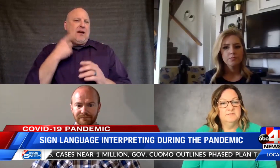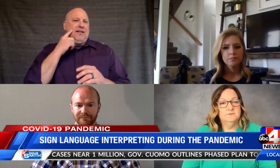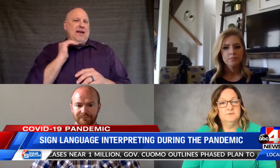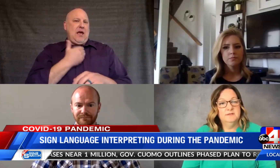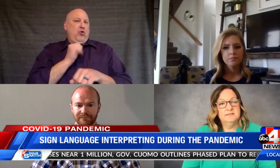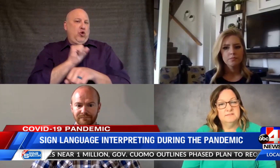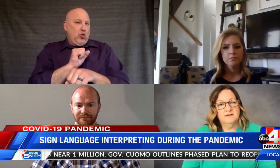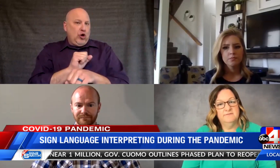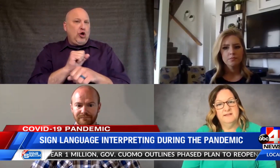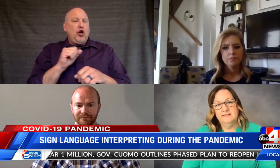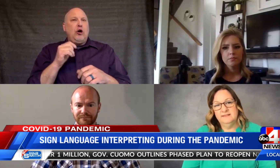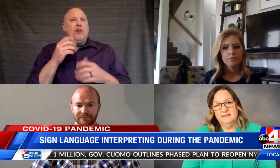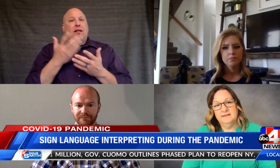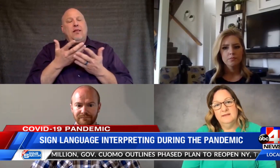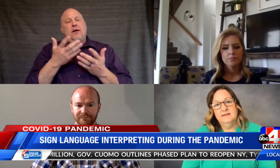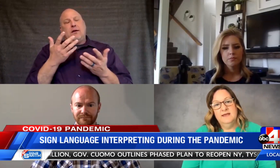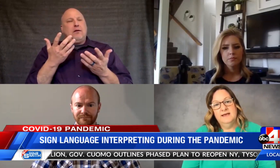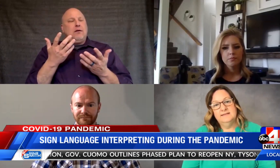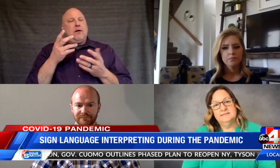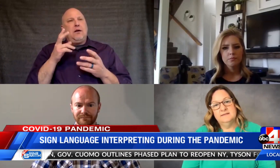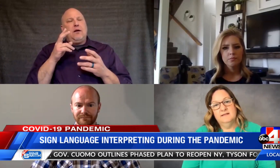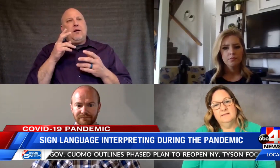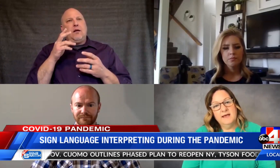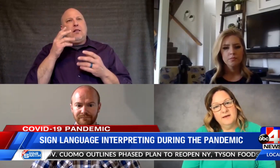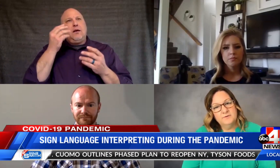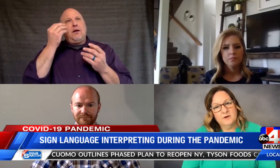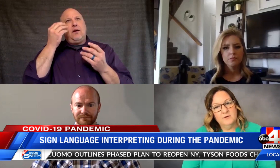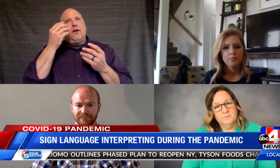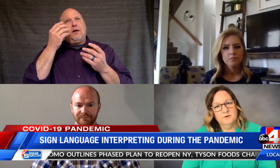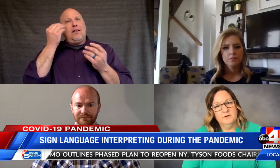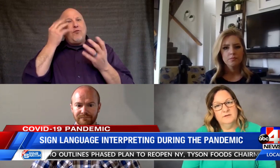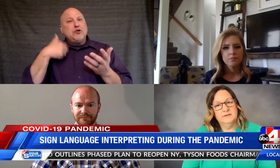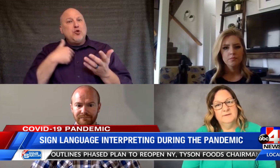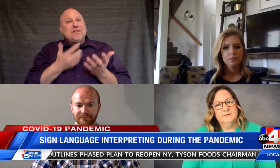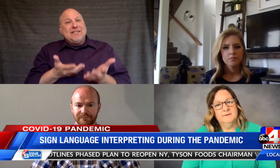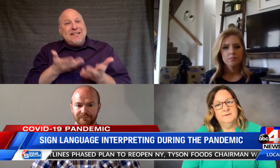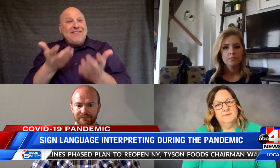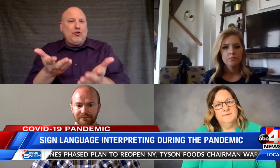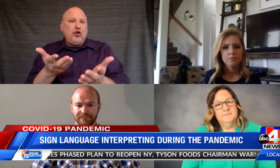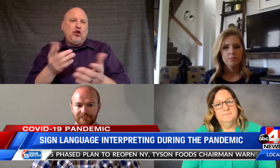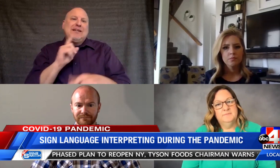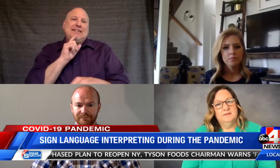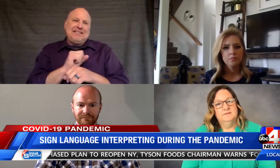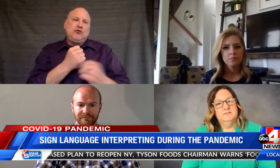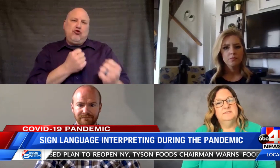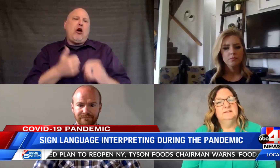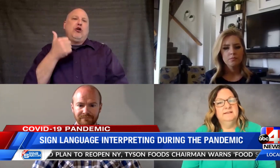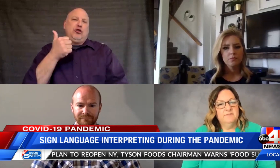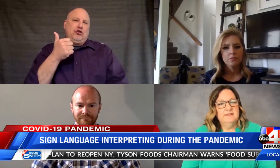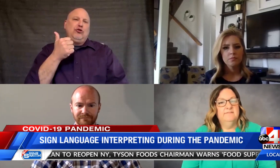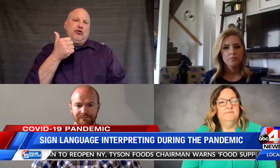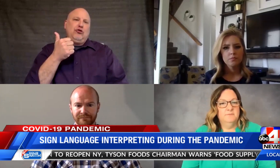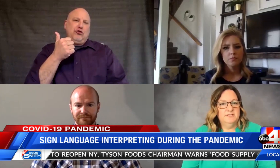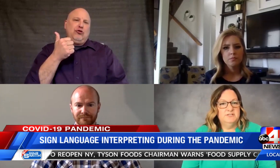Doing this often, I think, has allowed our work to deliver the information